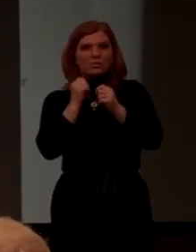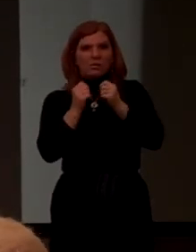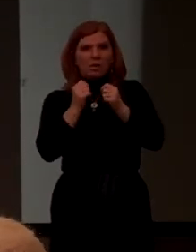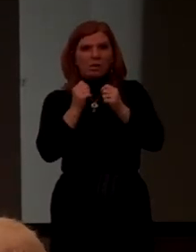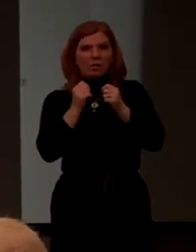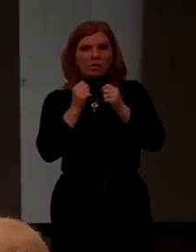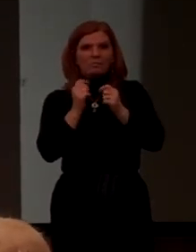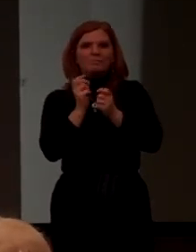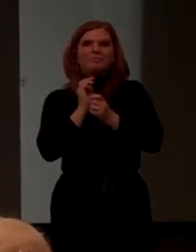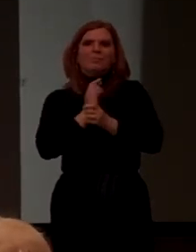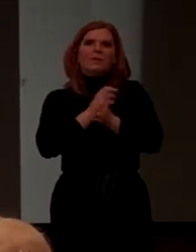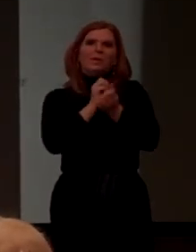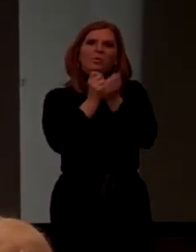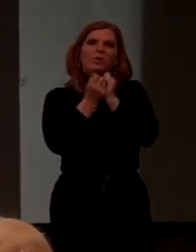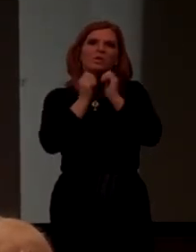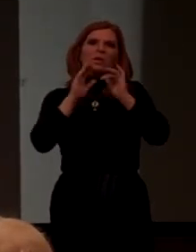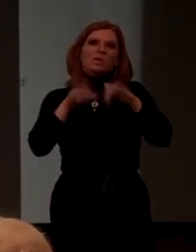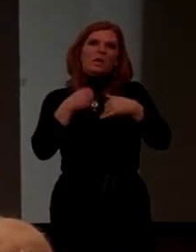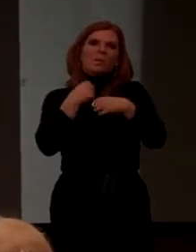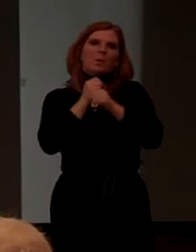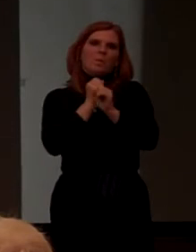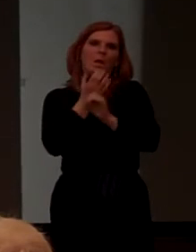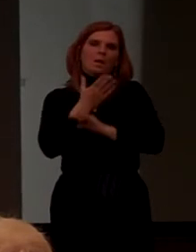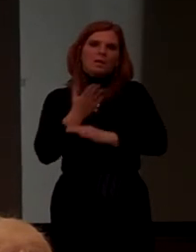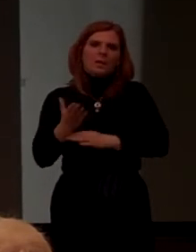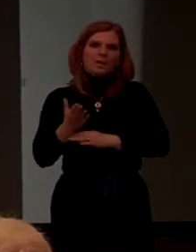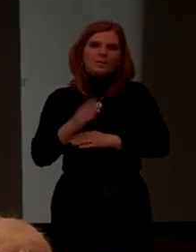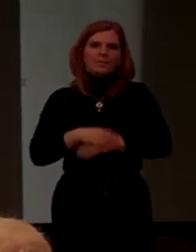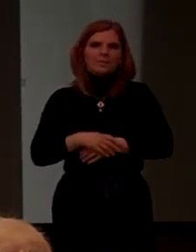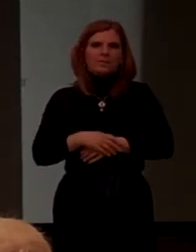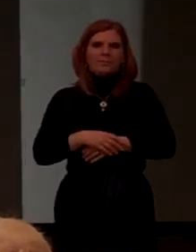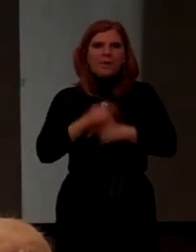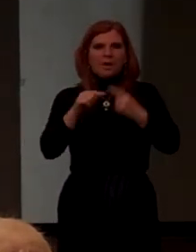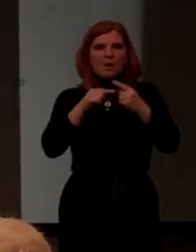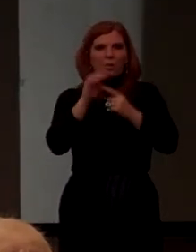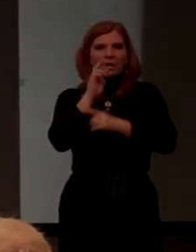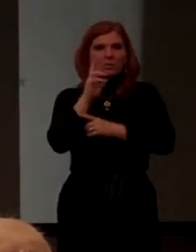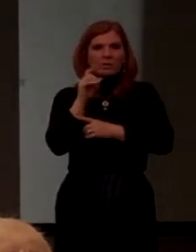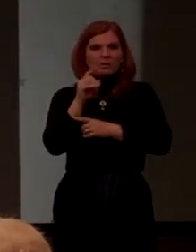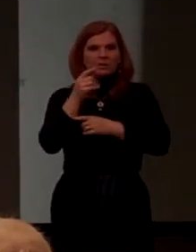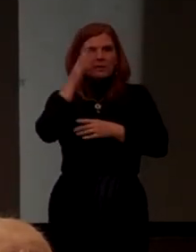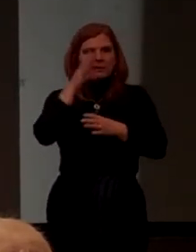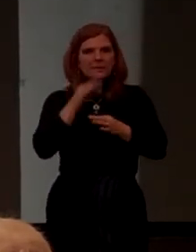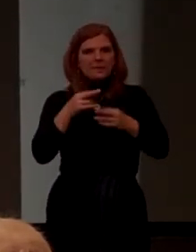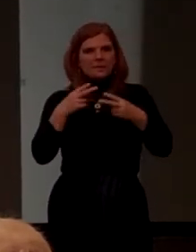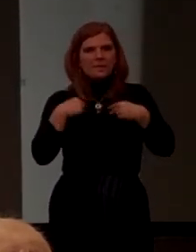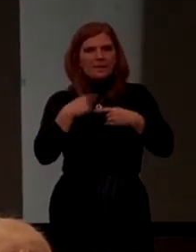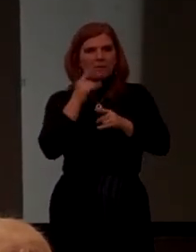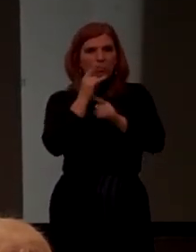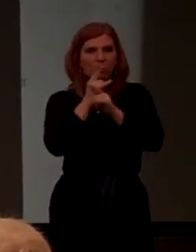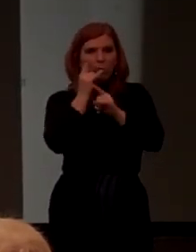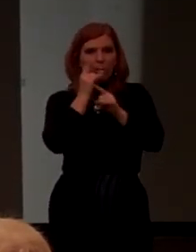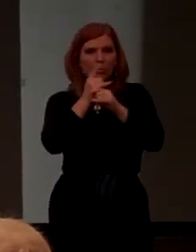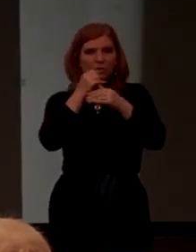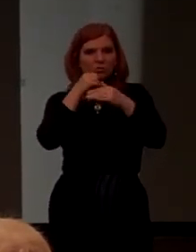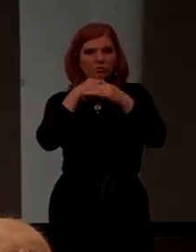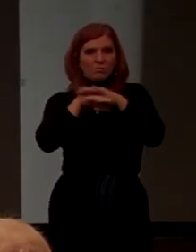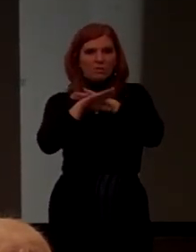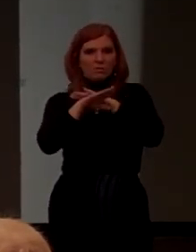we do things. Look at when West Virginia decided to have prohibition in 1914.